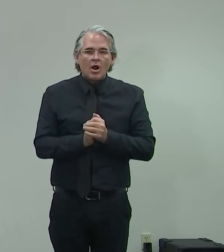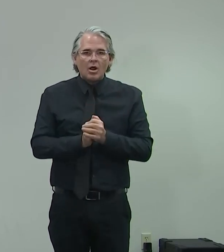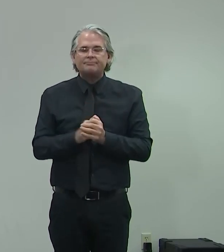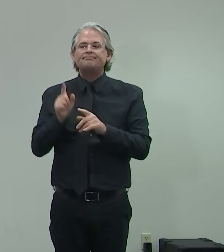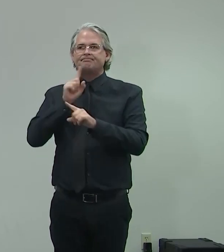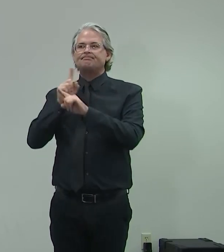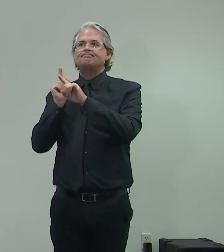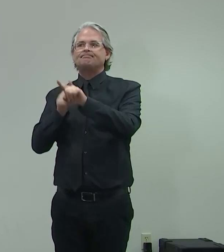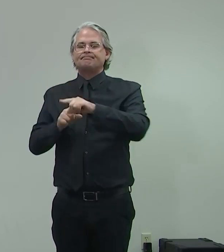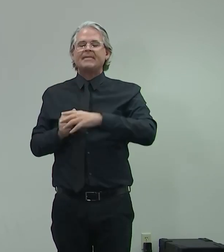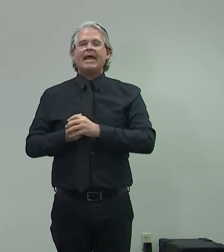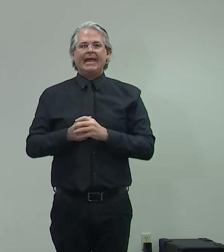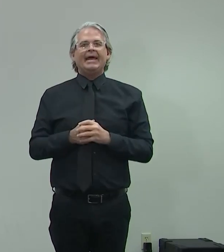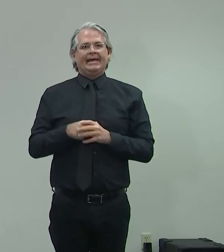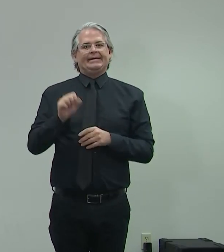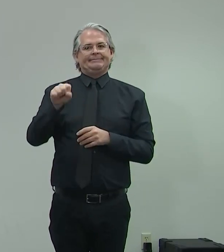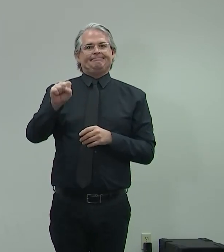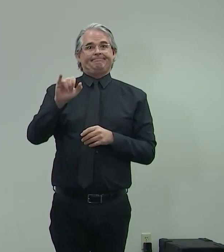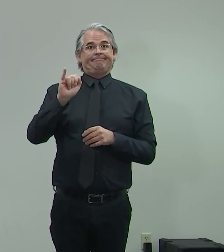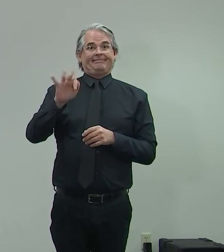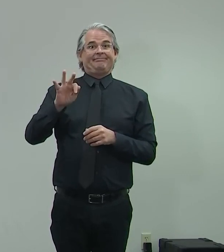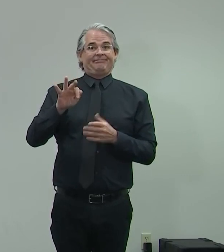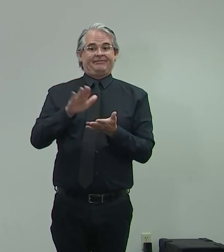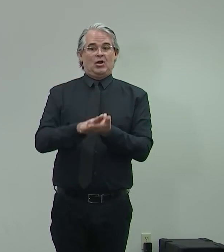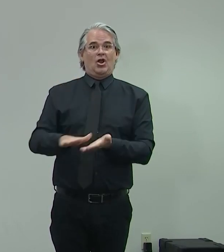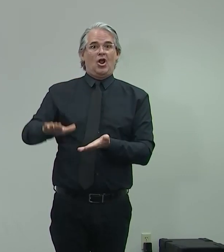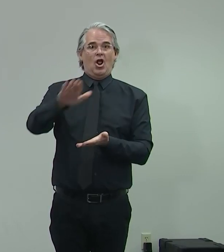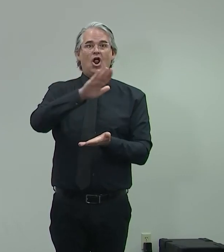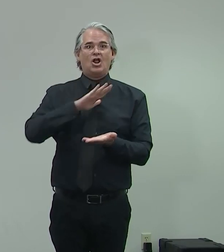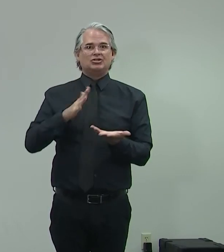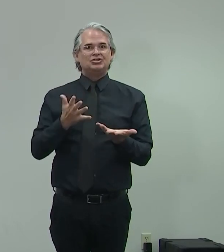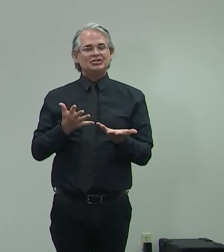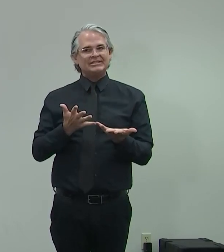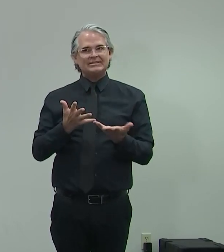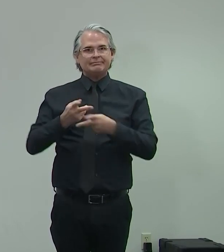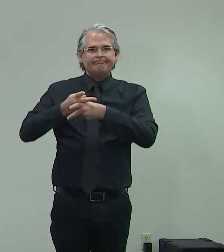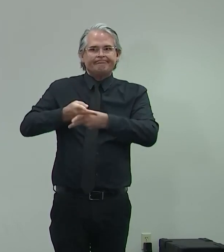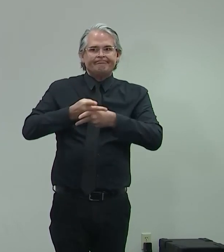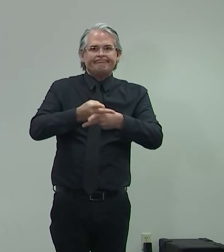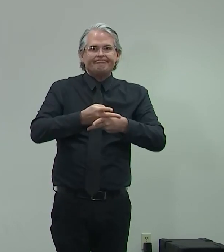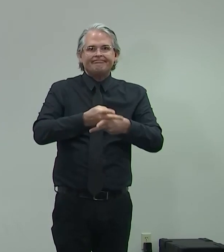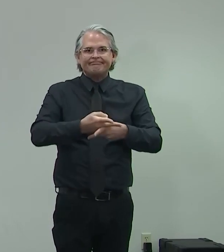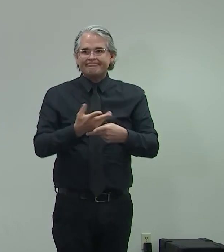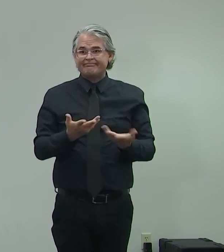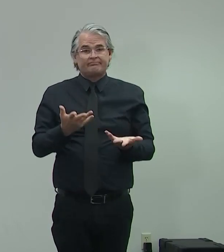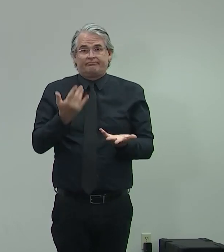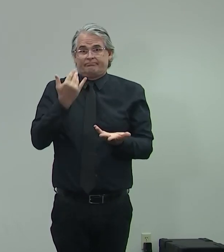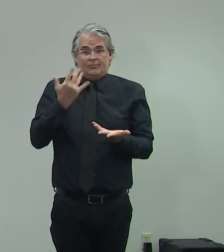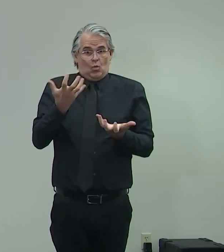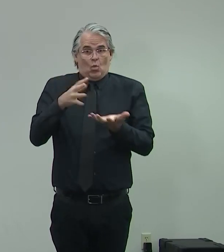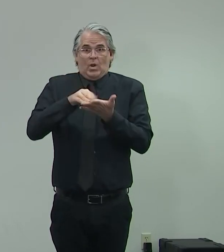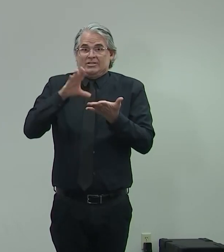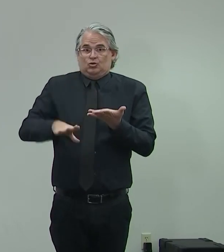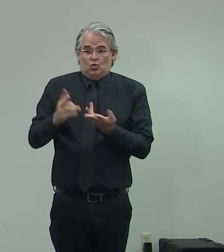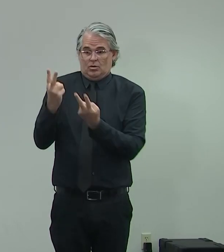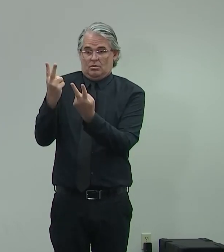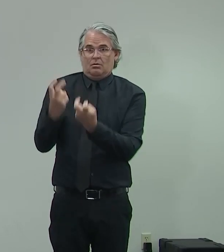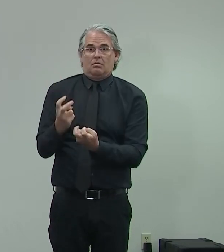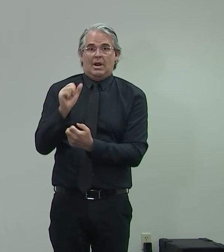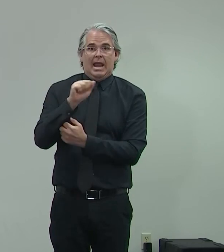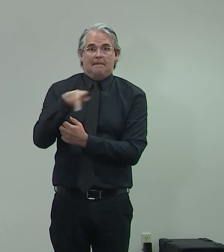help us tremendously is on the colleges, because all these kids have a cell phone that, you know, obviously the app can be attached to.